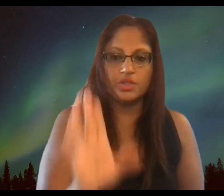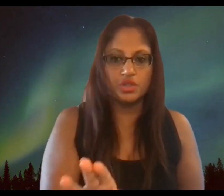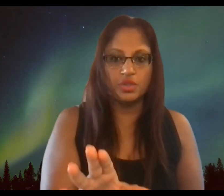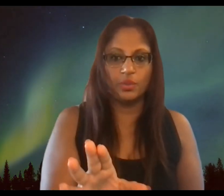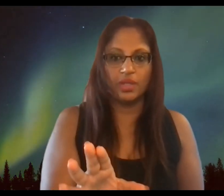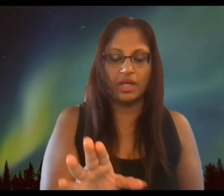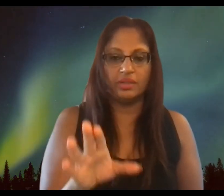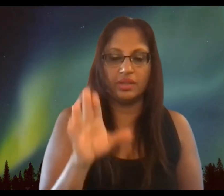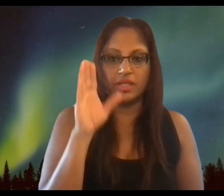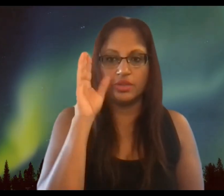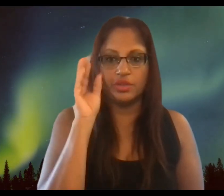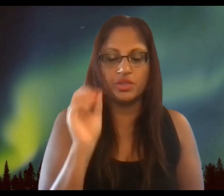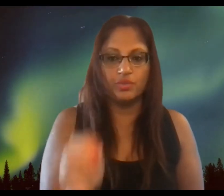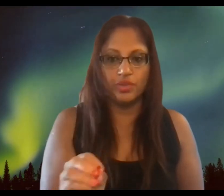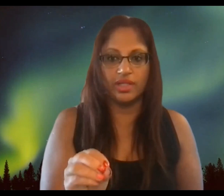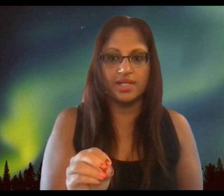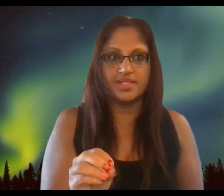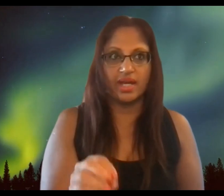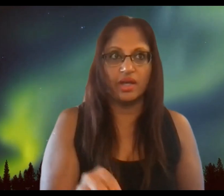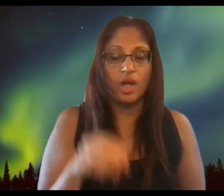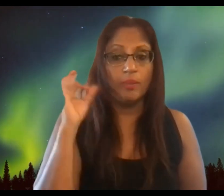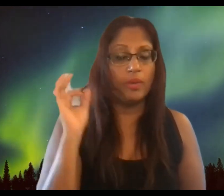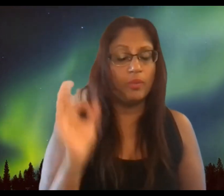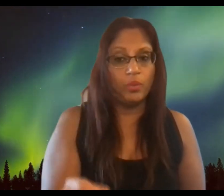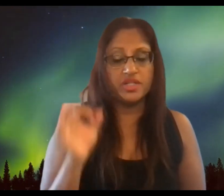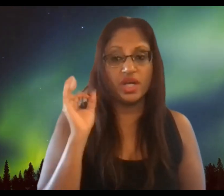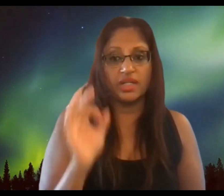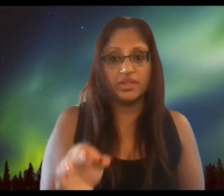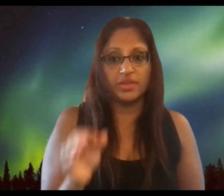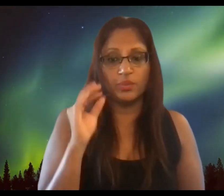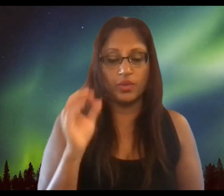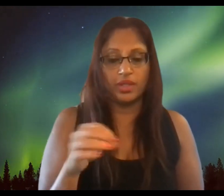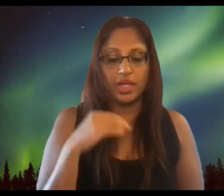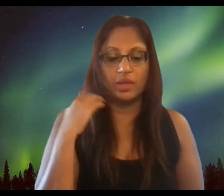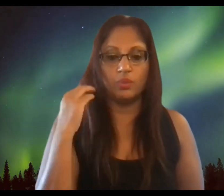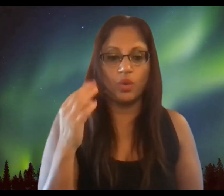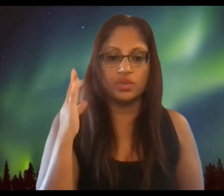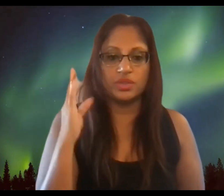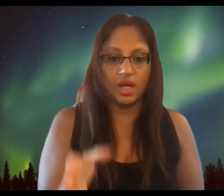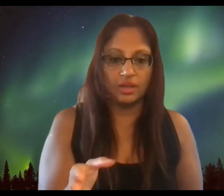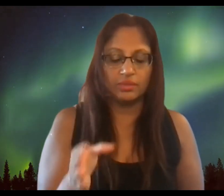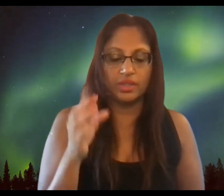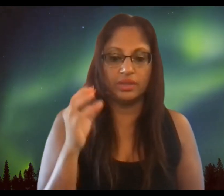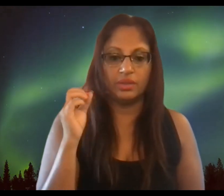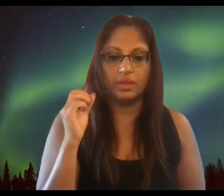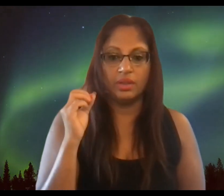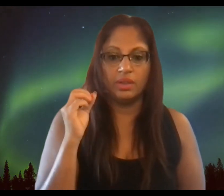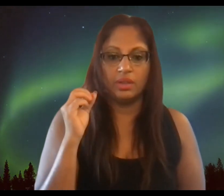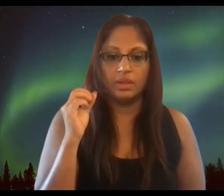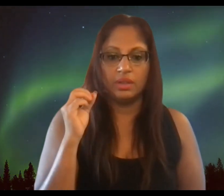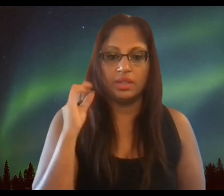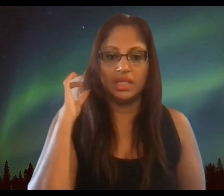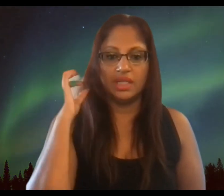and you should know that and you should realize that but what jonathan and i won't tolerate